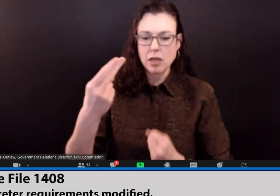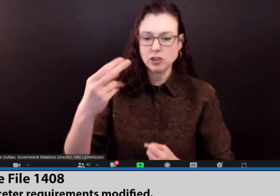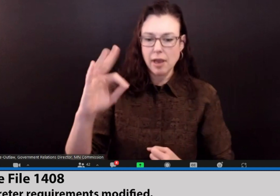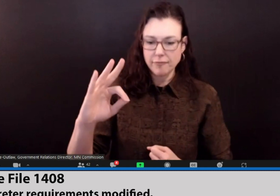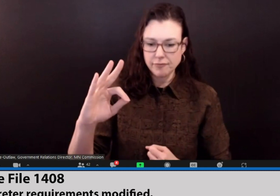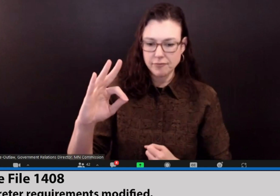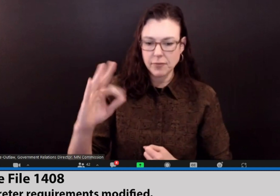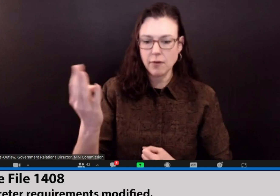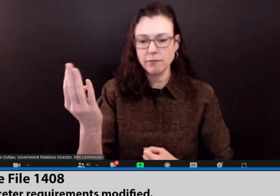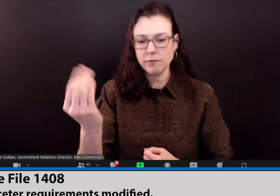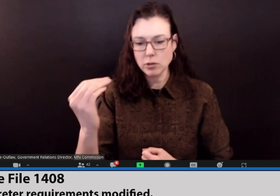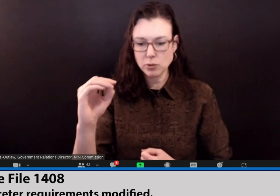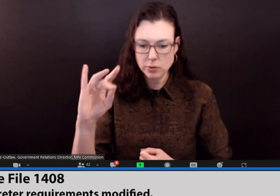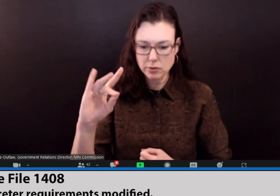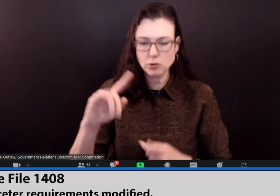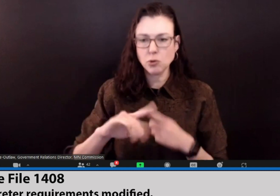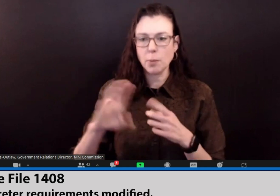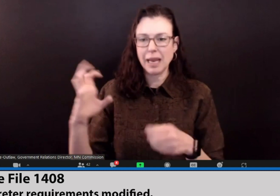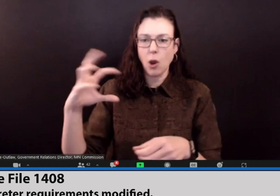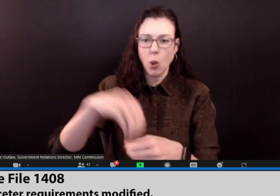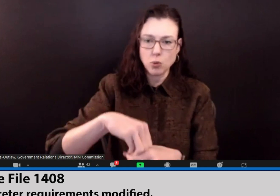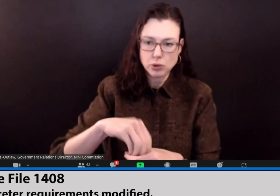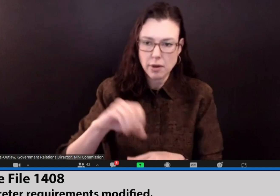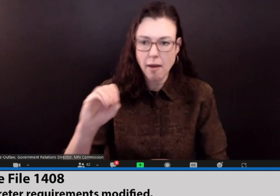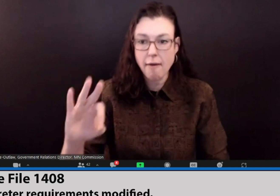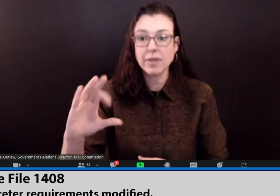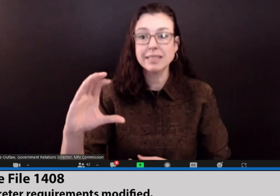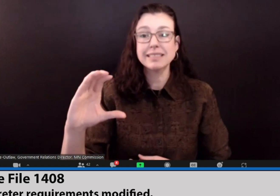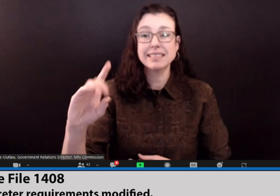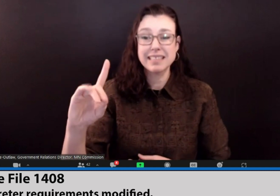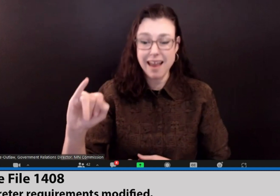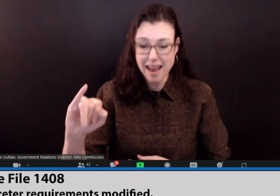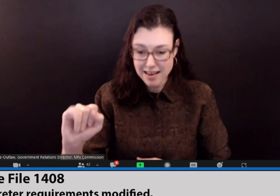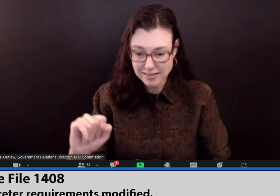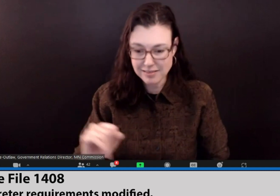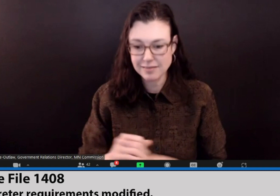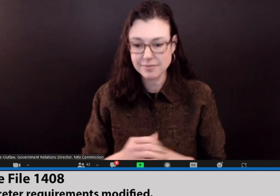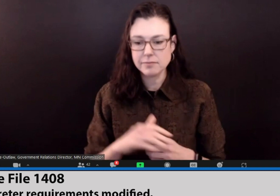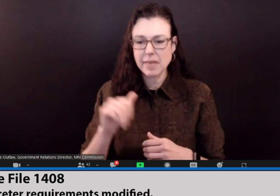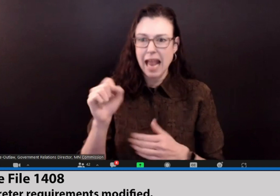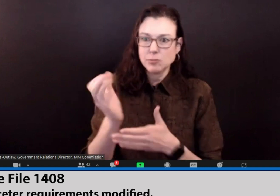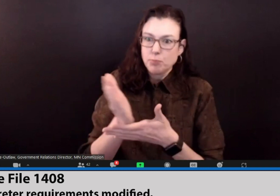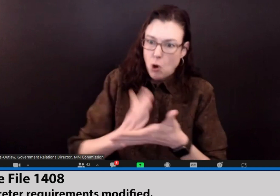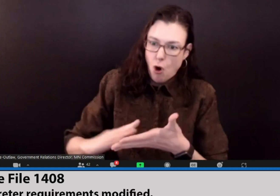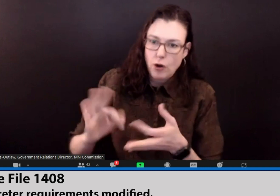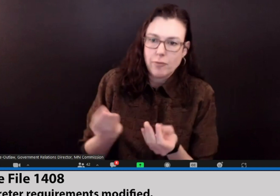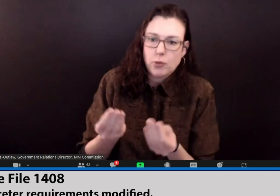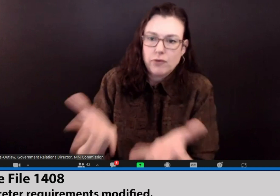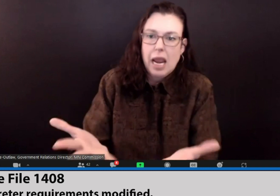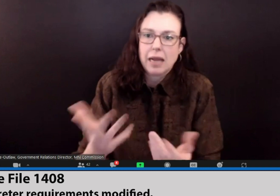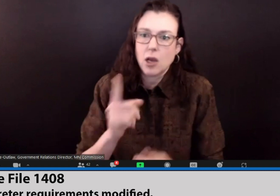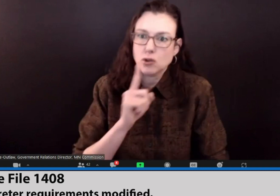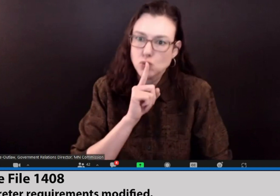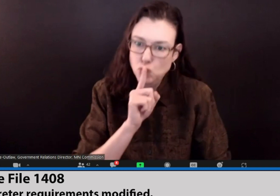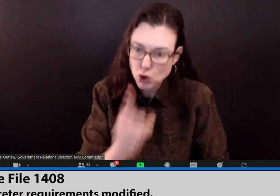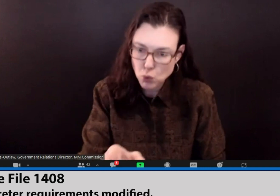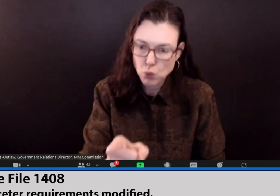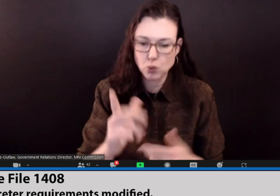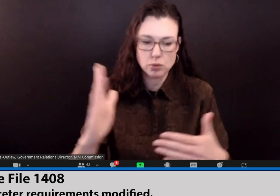So, please support House File 1408 to be inclusive of CDIs as part of providing